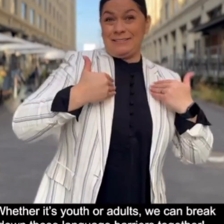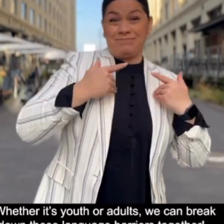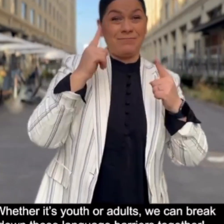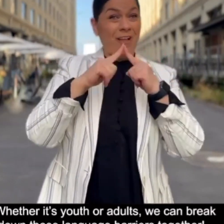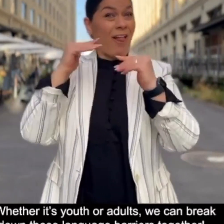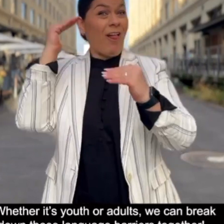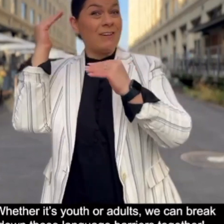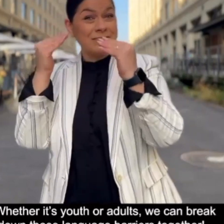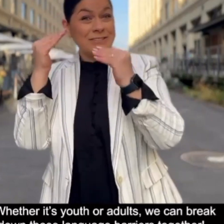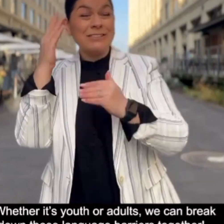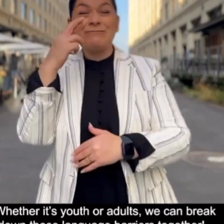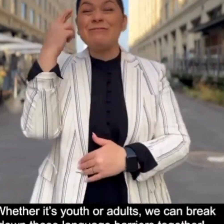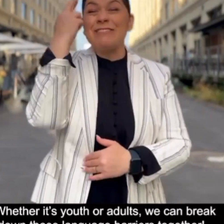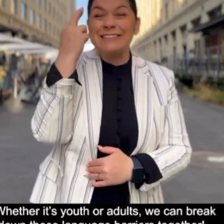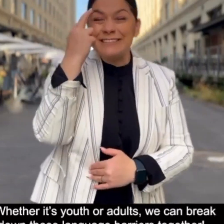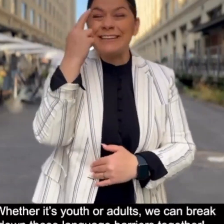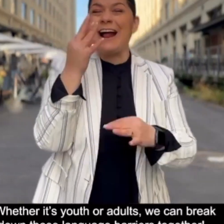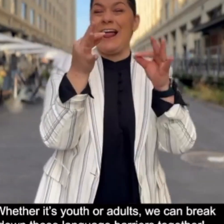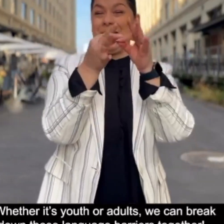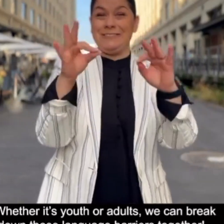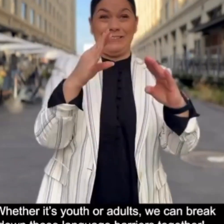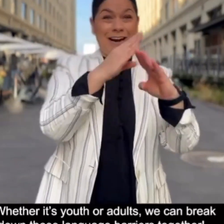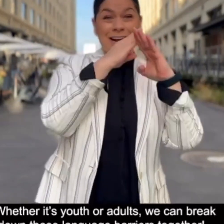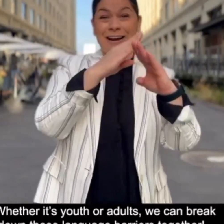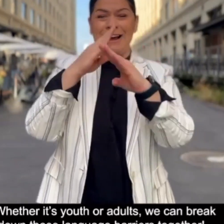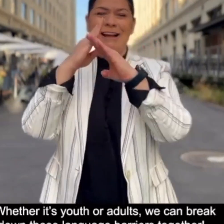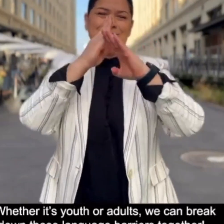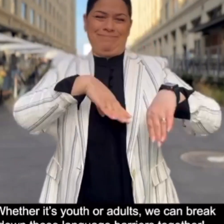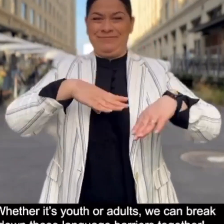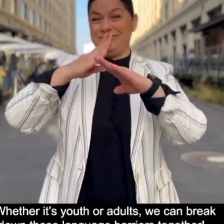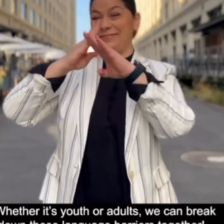Whether it's youth or adults, we can break down those language barriers together.